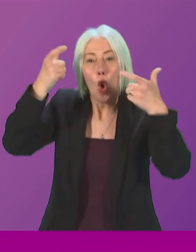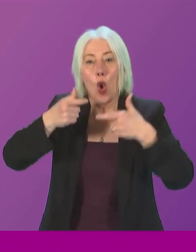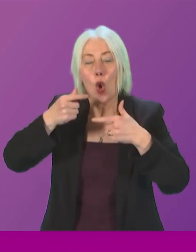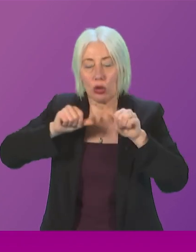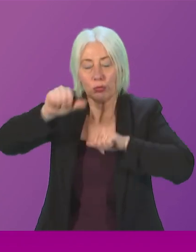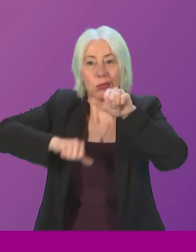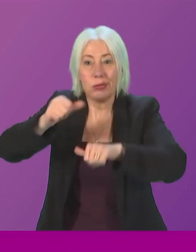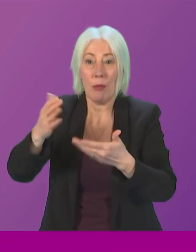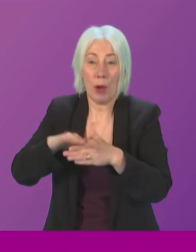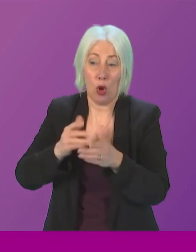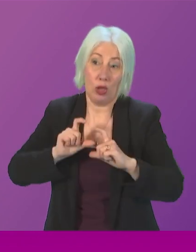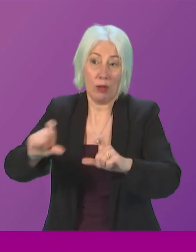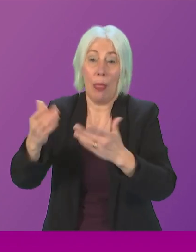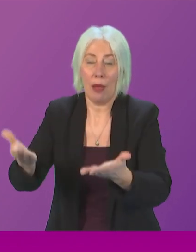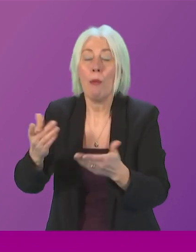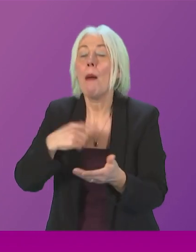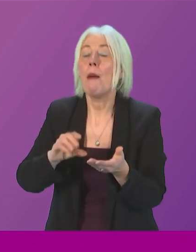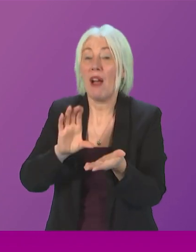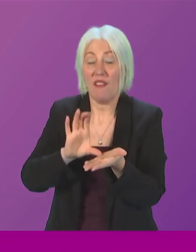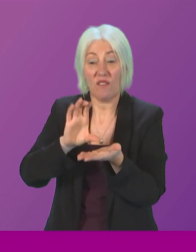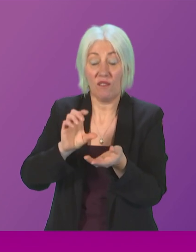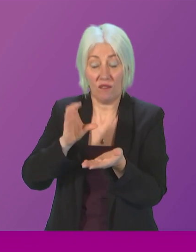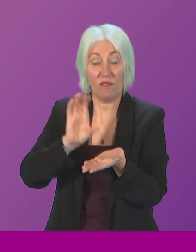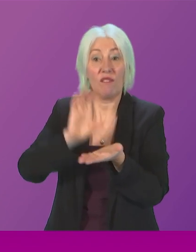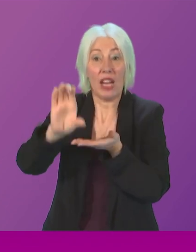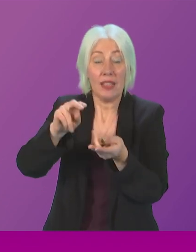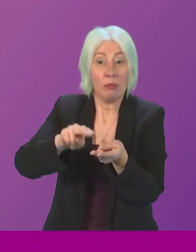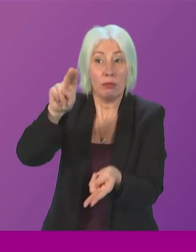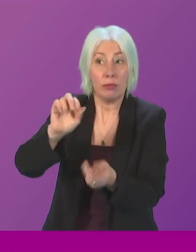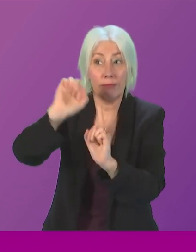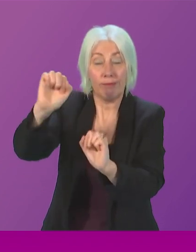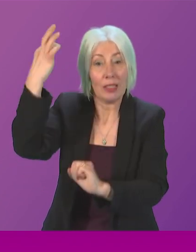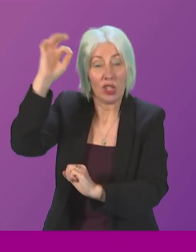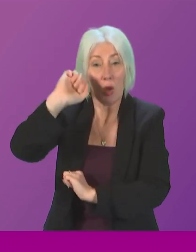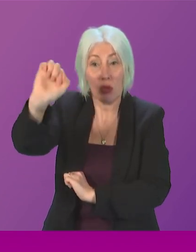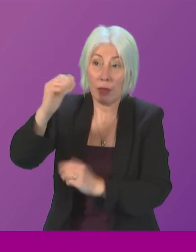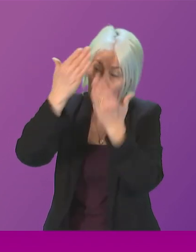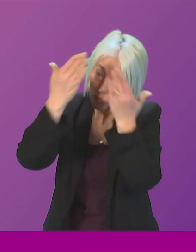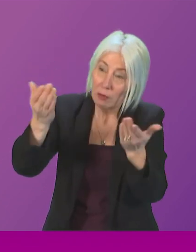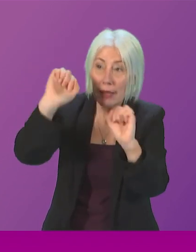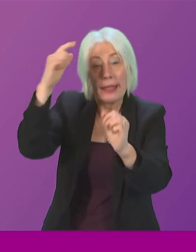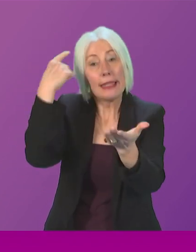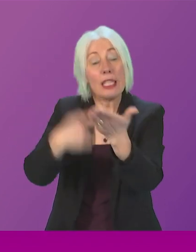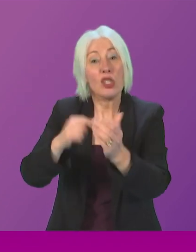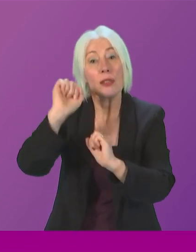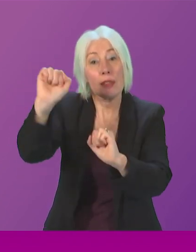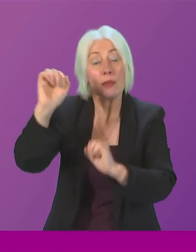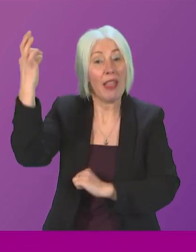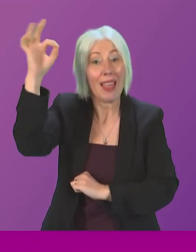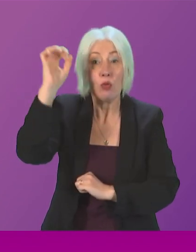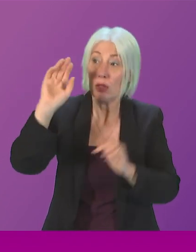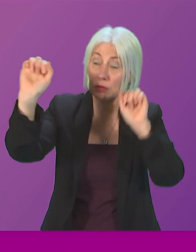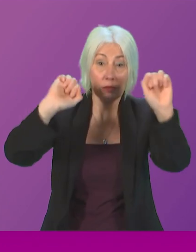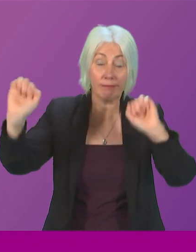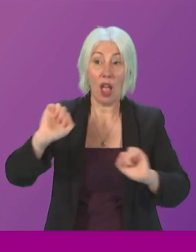taken place but we have increased funding to local government and of course we respect the decisions that are being made by local government